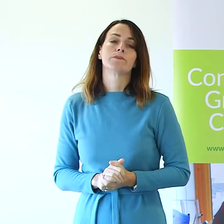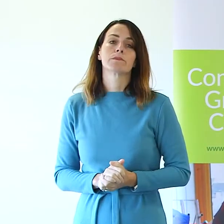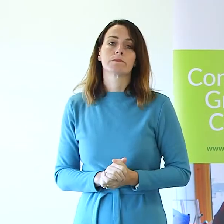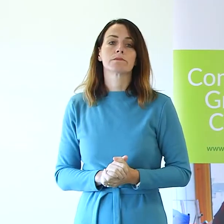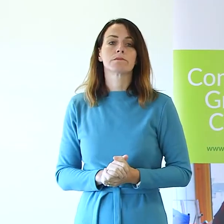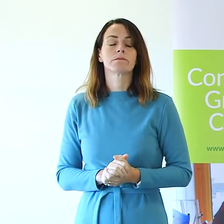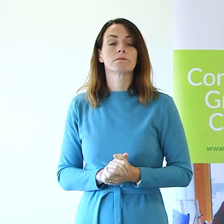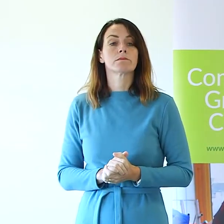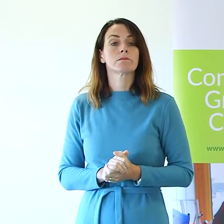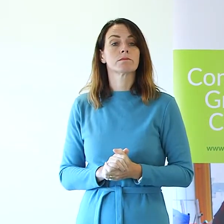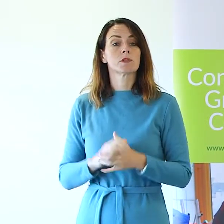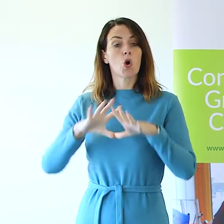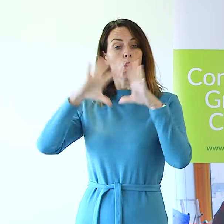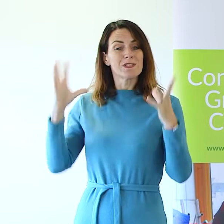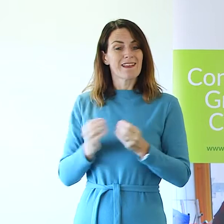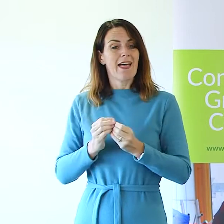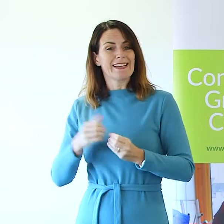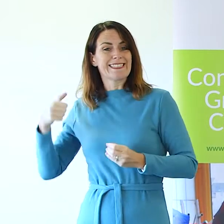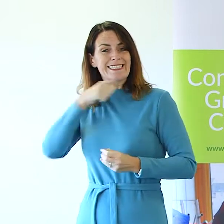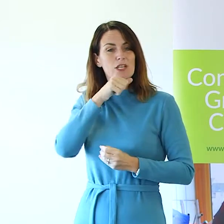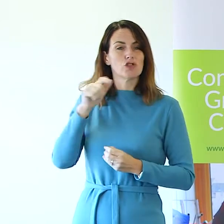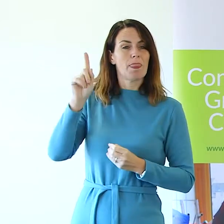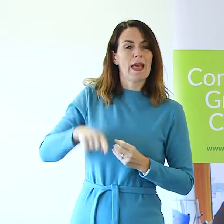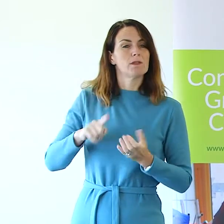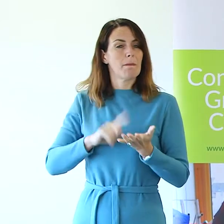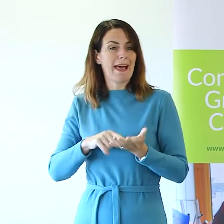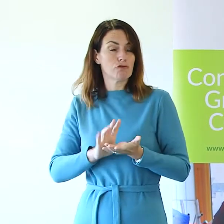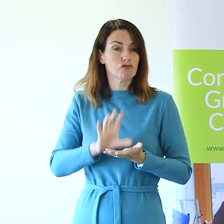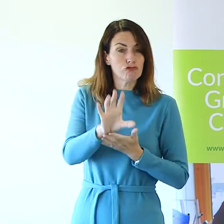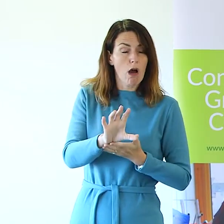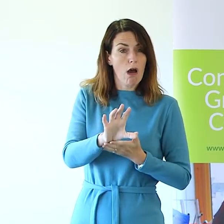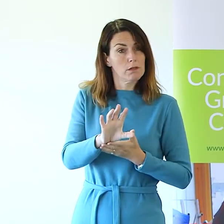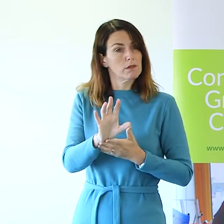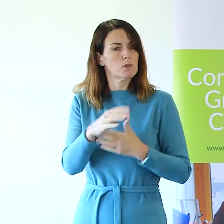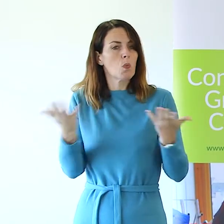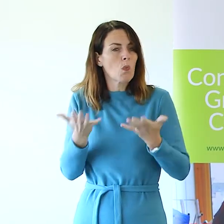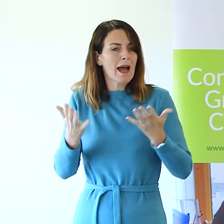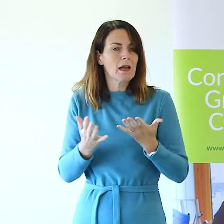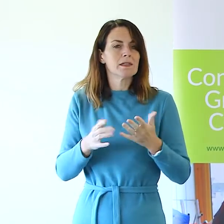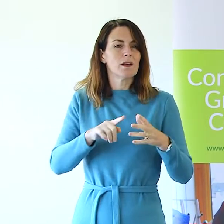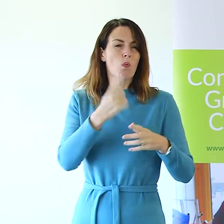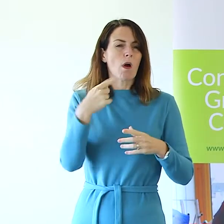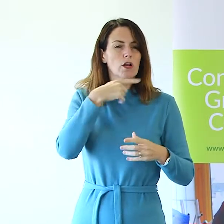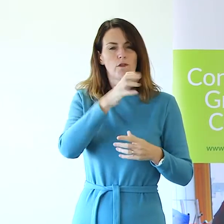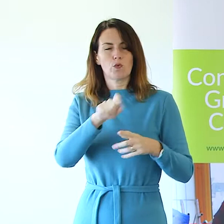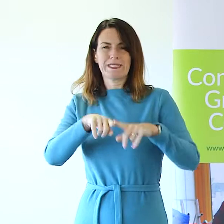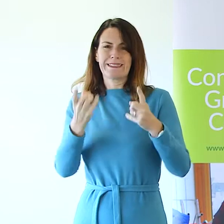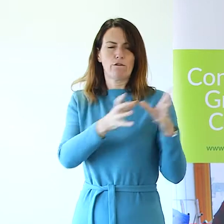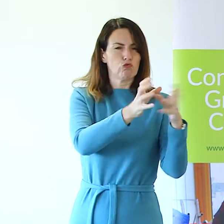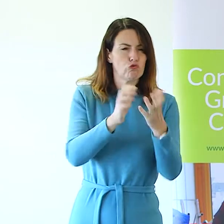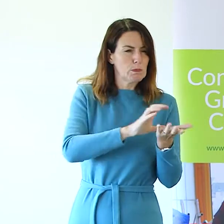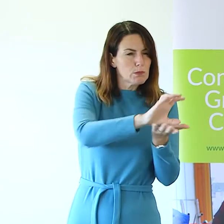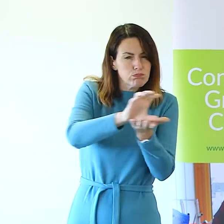We've made over £600,000 worth of grants so far to 140 different groups and